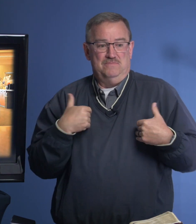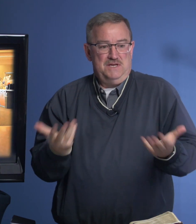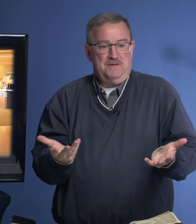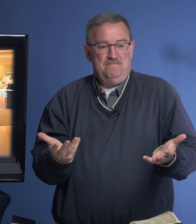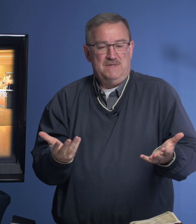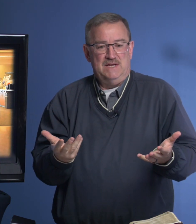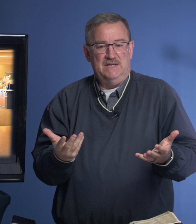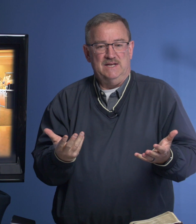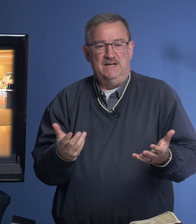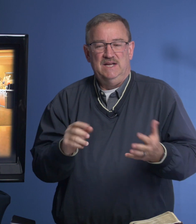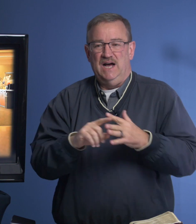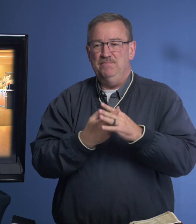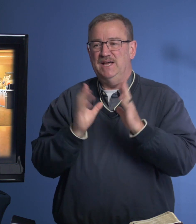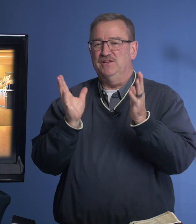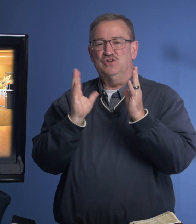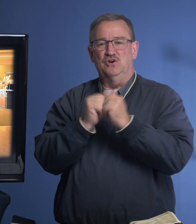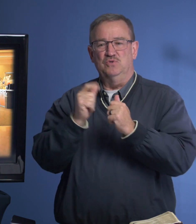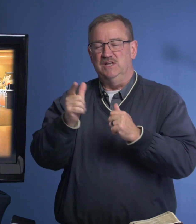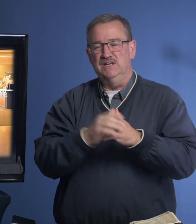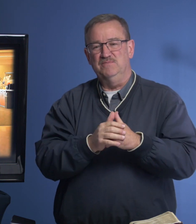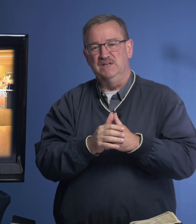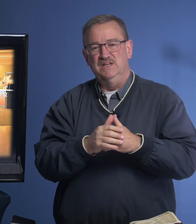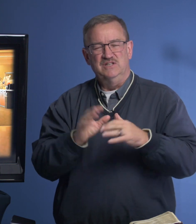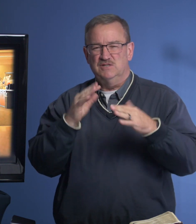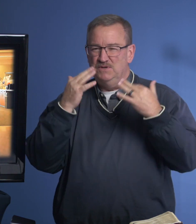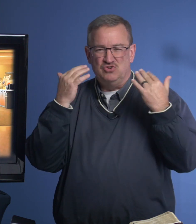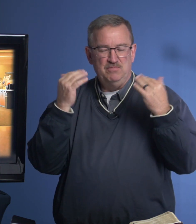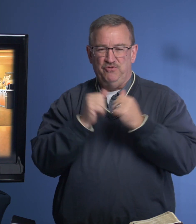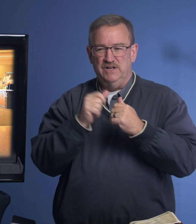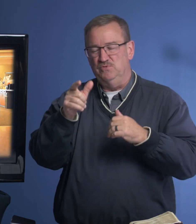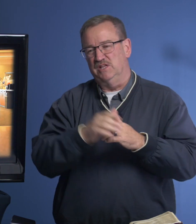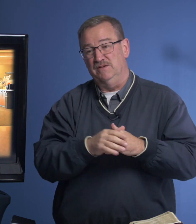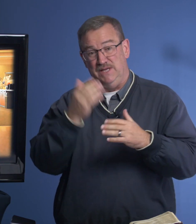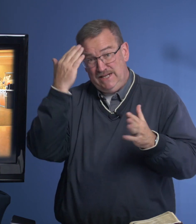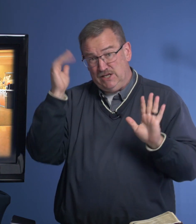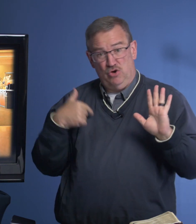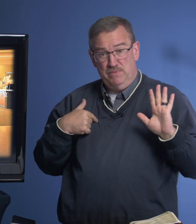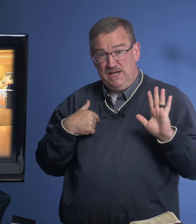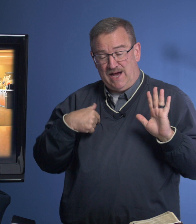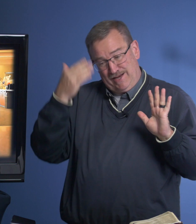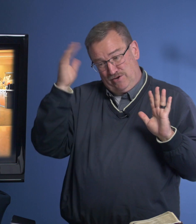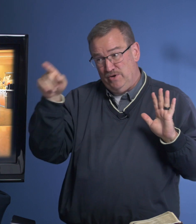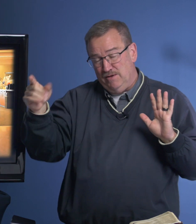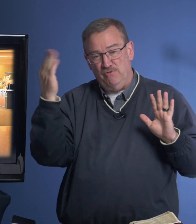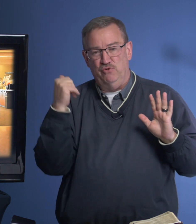me. And I began to talk with him and just try and be friendly with him. He didn't know me. I didn't know him before.